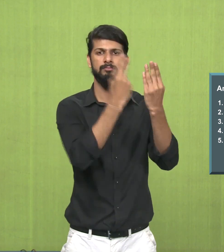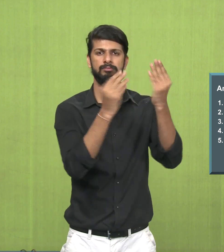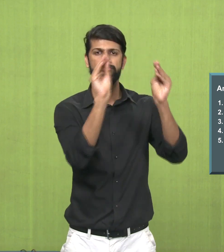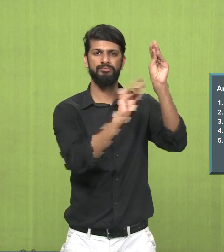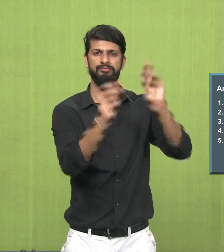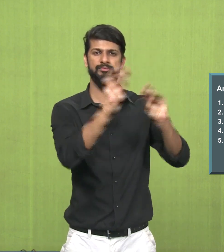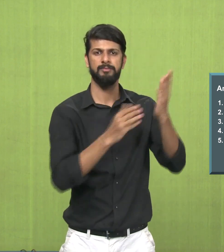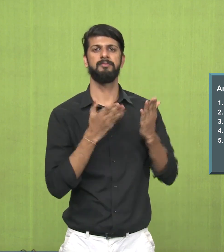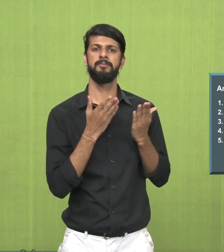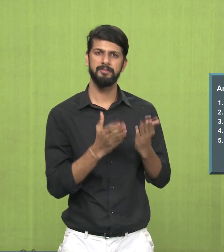and yellow.